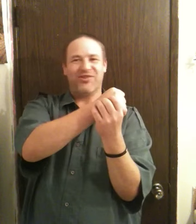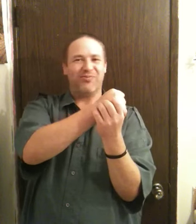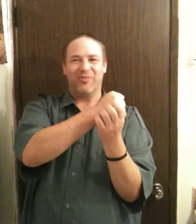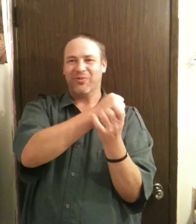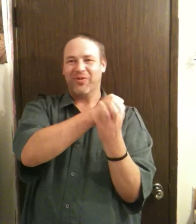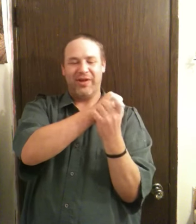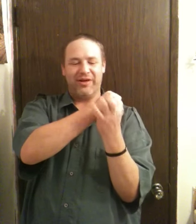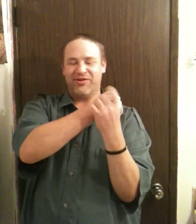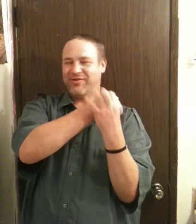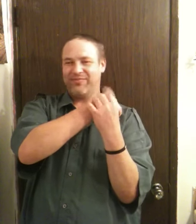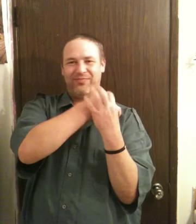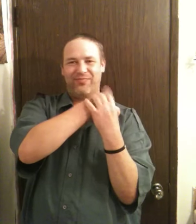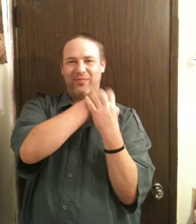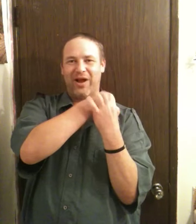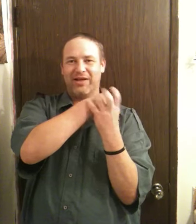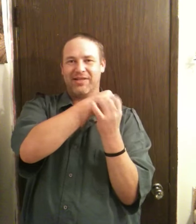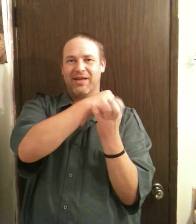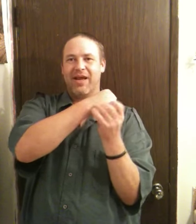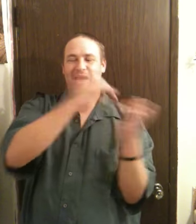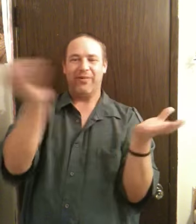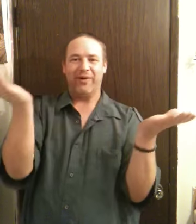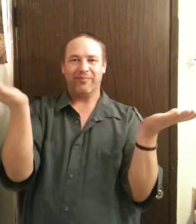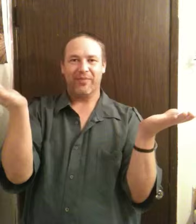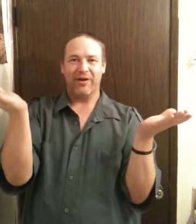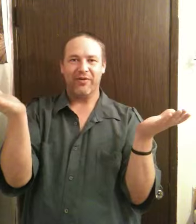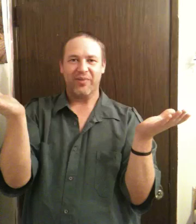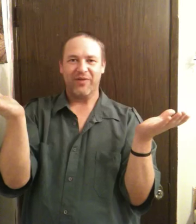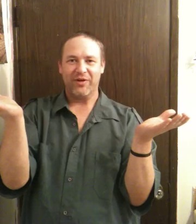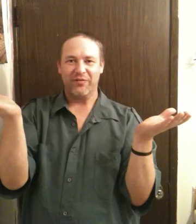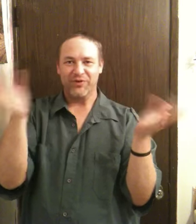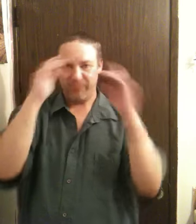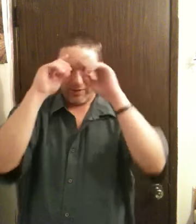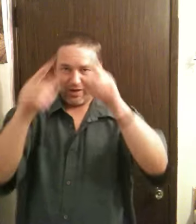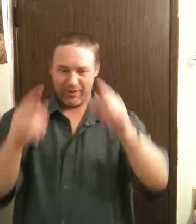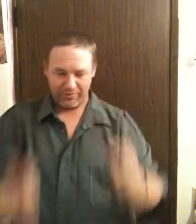just one more thing just for practice. Anyway, another dumb video from Jim. And I'm out.